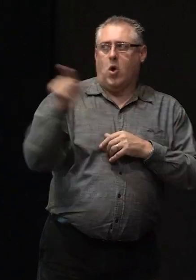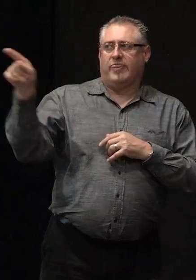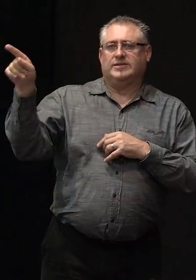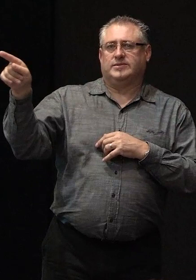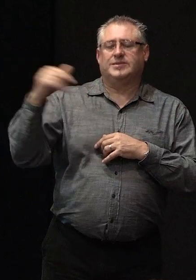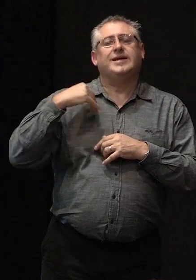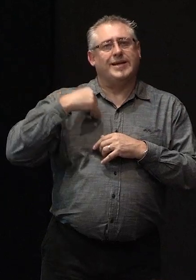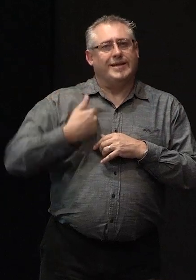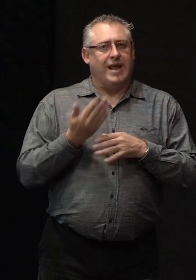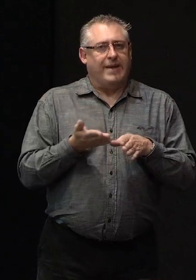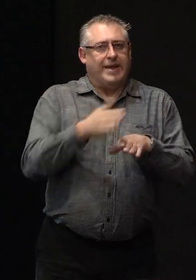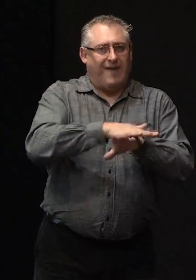be covered with your building consent application